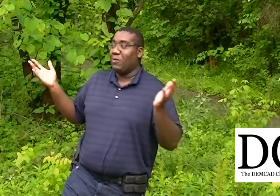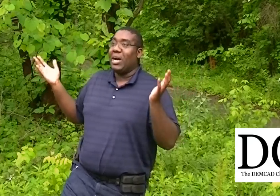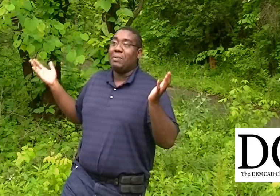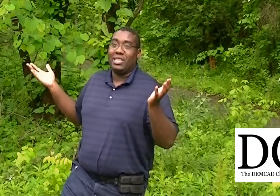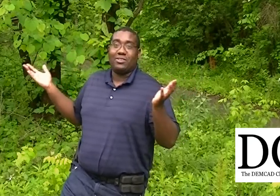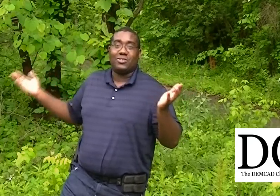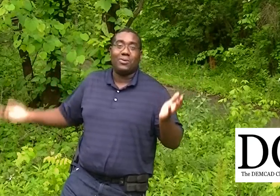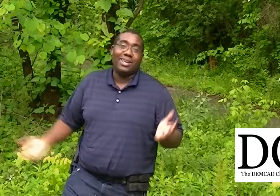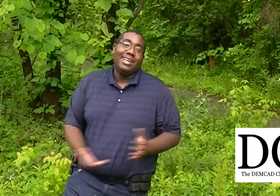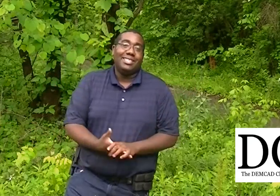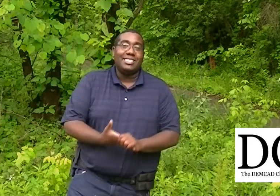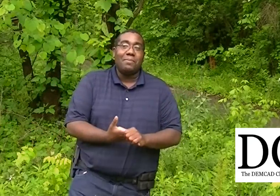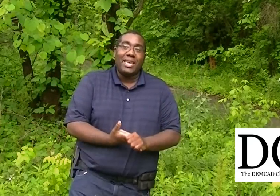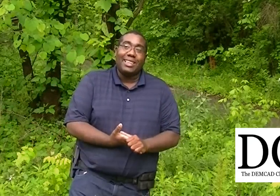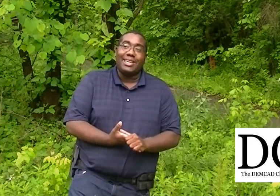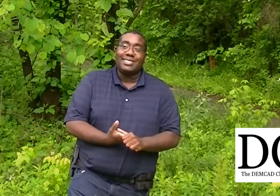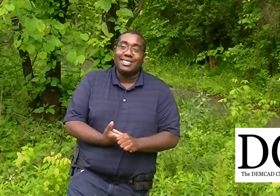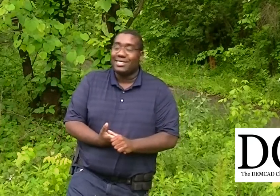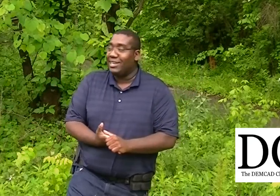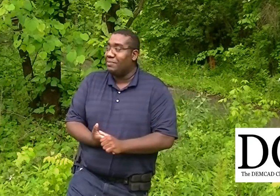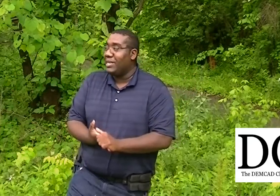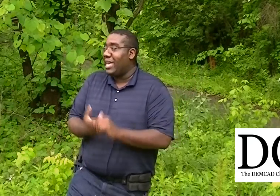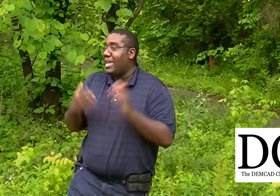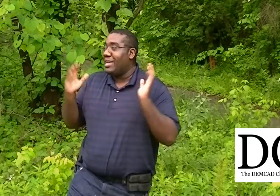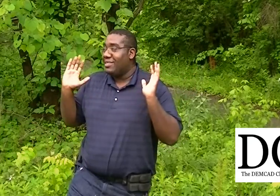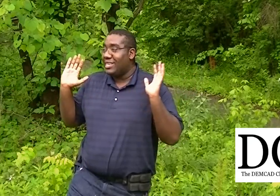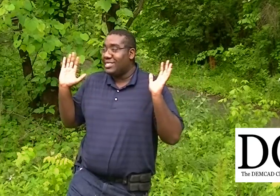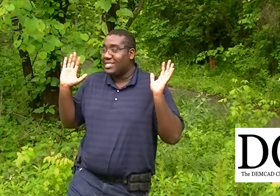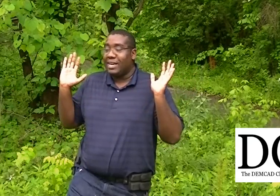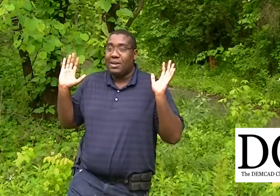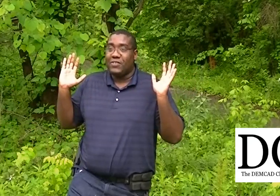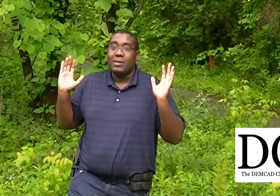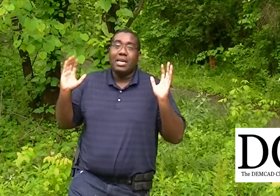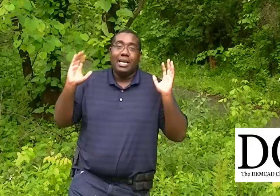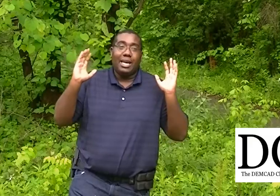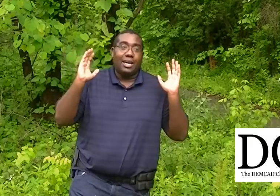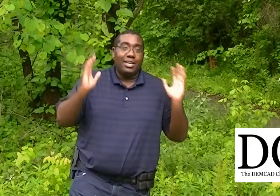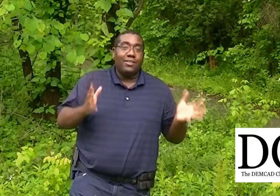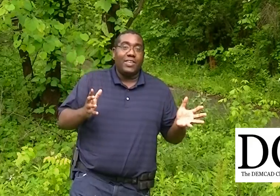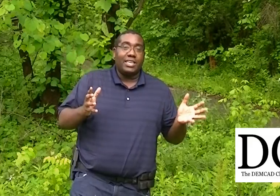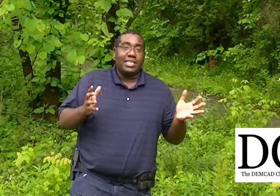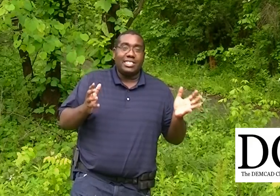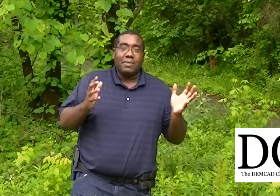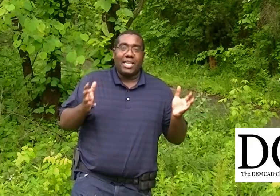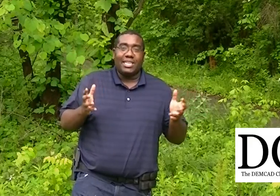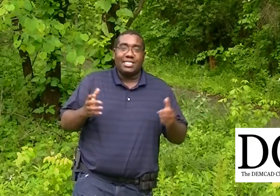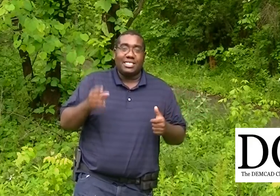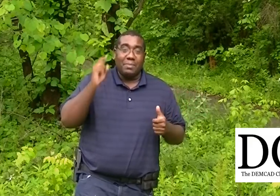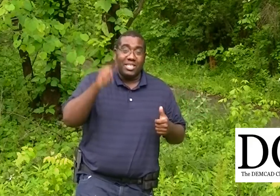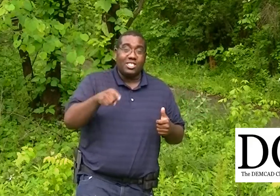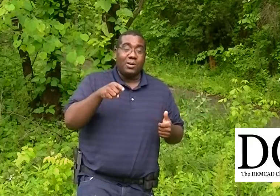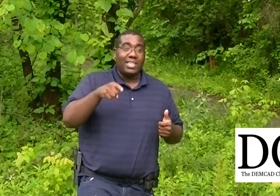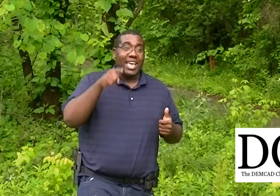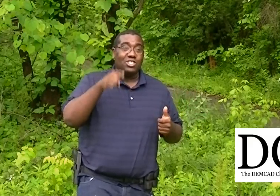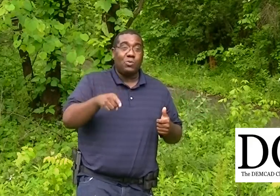I rob a liquor store? Doesn't make a lot of sense there. But hey, that's just how I view it. Another thing that doesn't make a lot of sense, in Minnesota, they actually